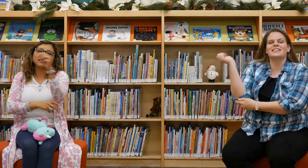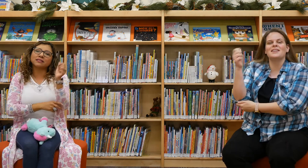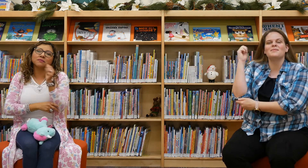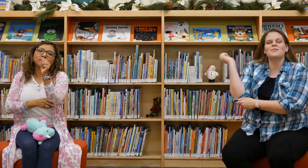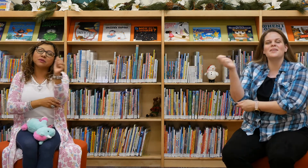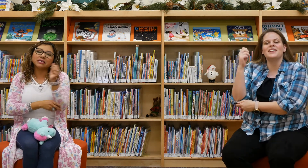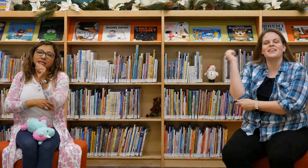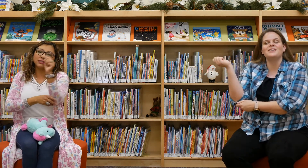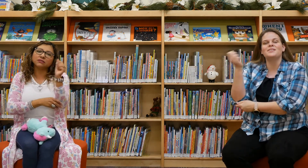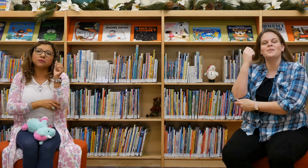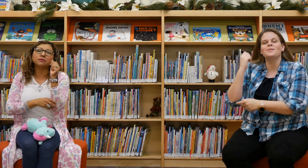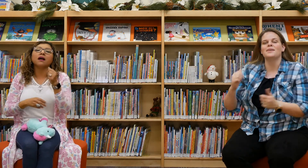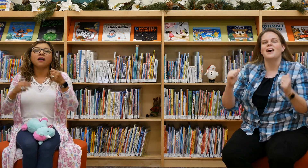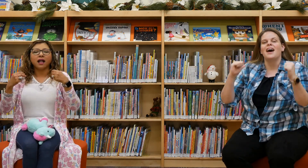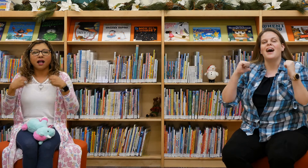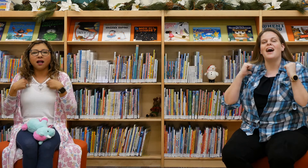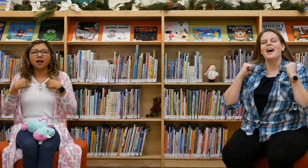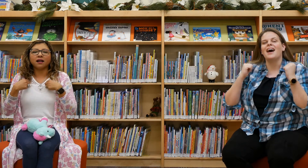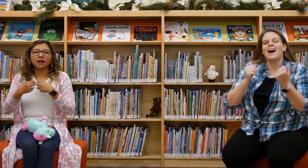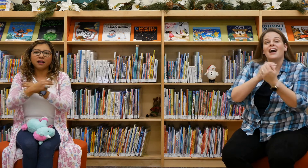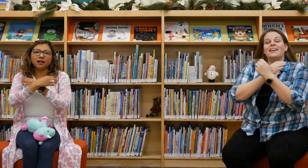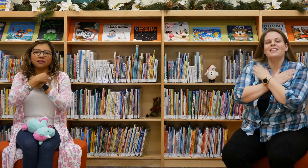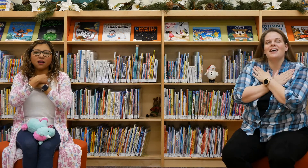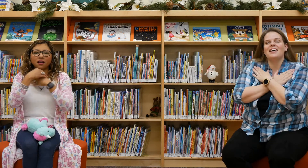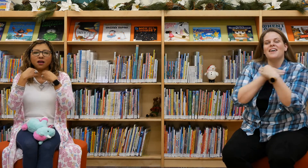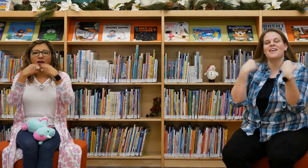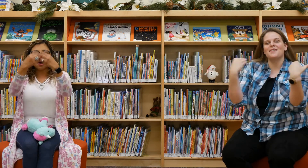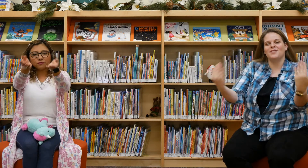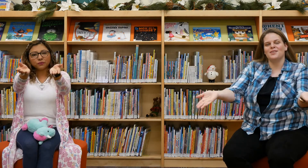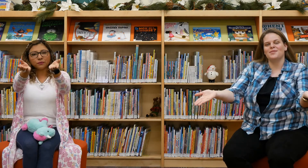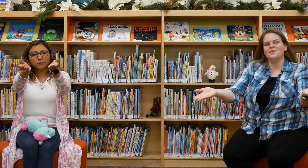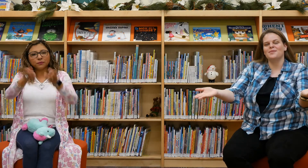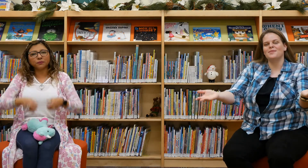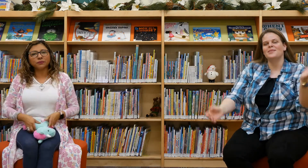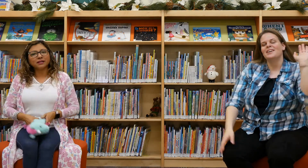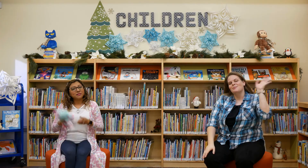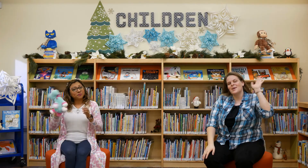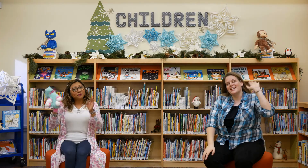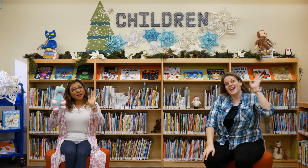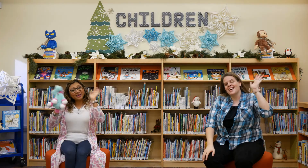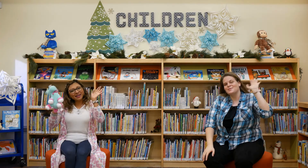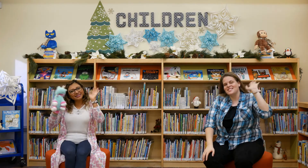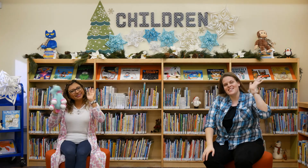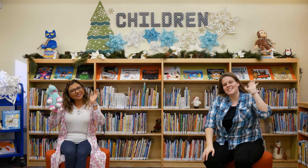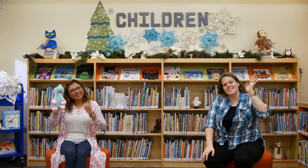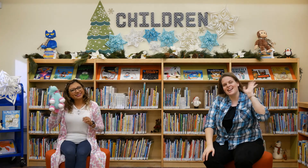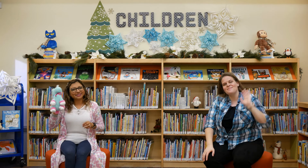Skinnamarinky doo, I love you. Bye guys, we'll see you next time.